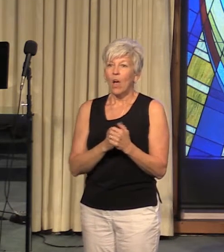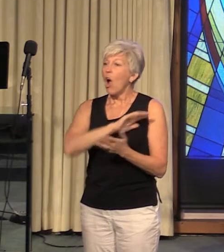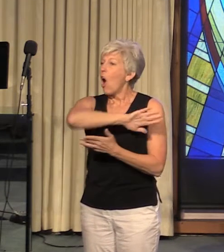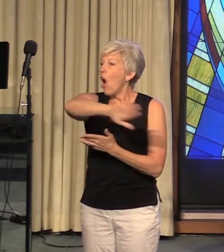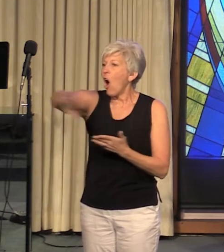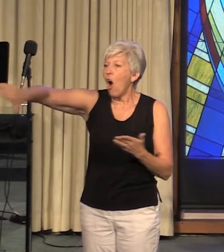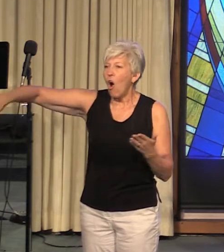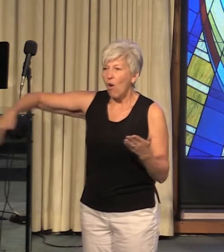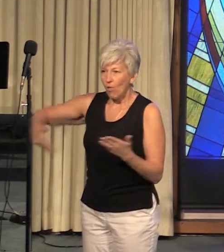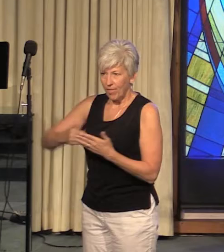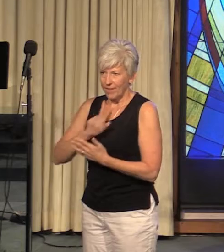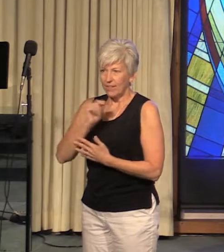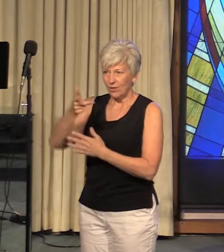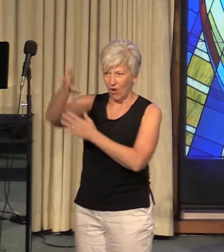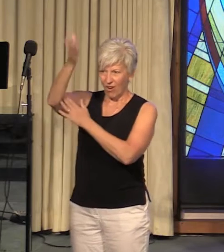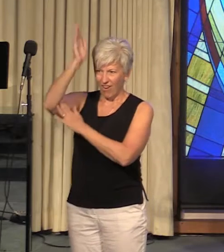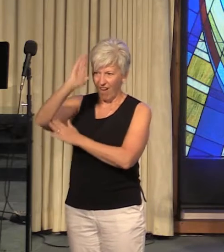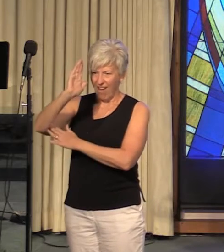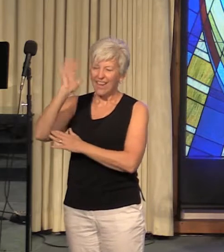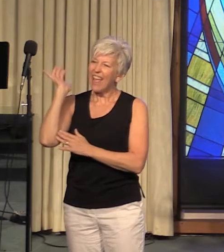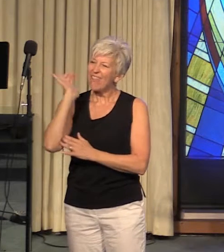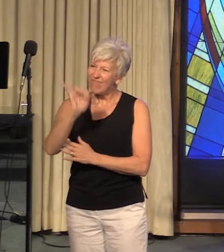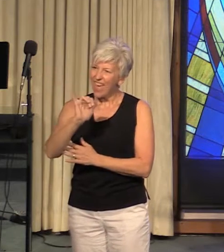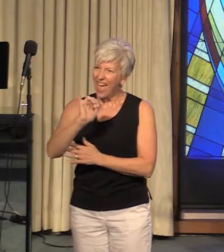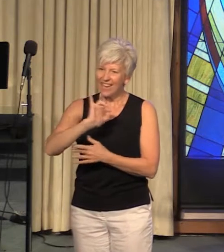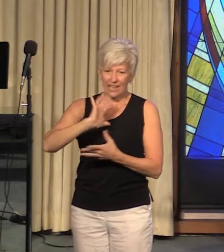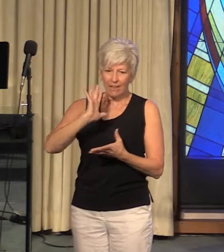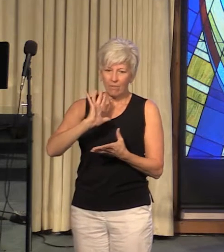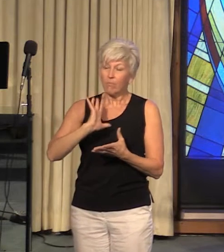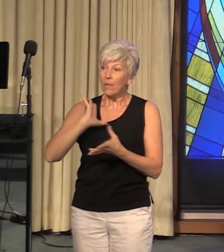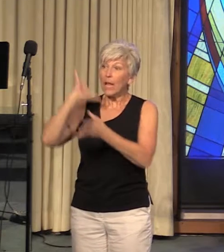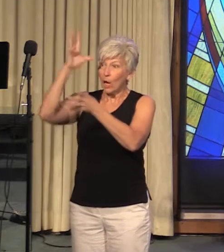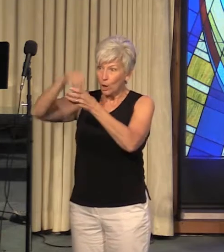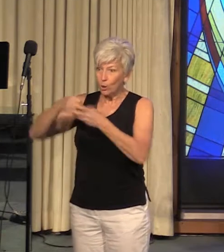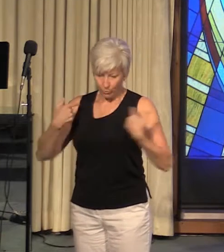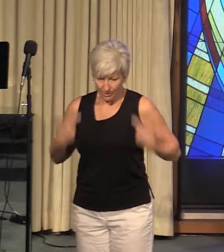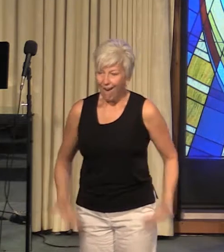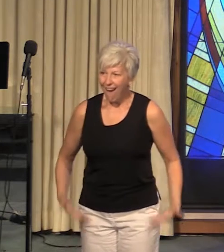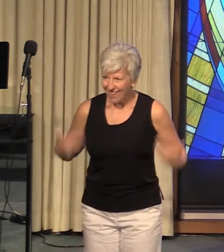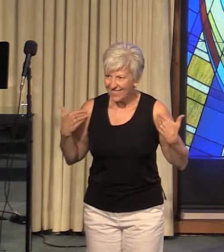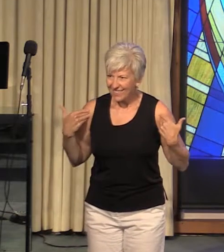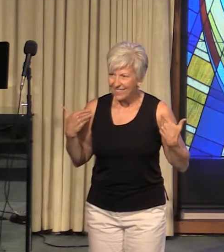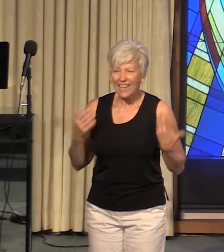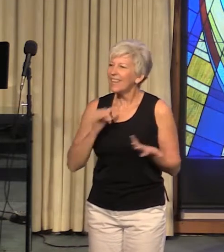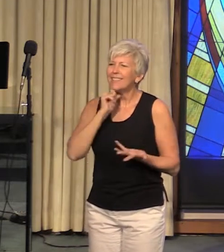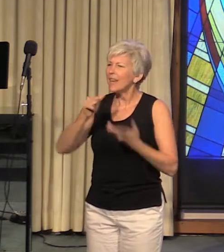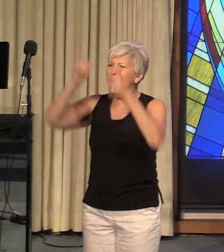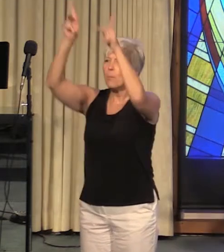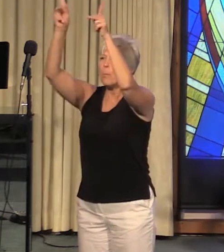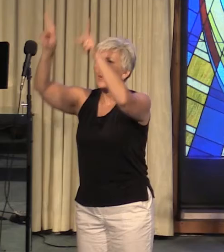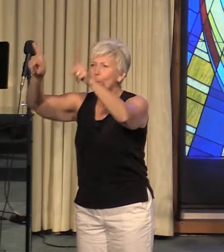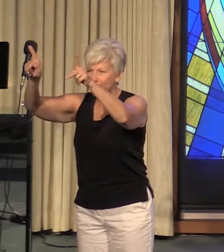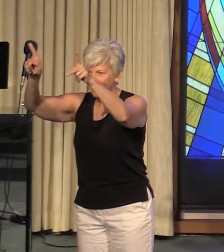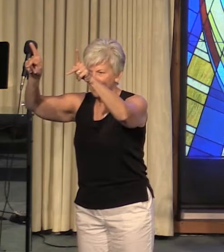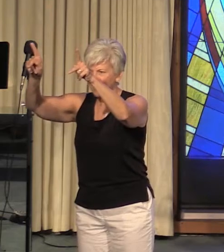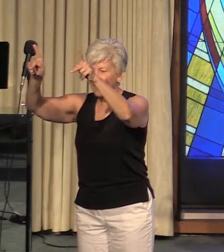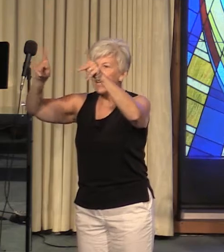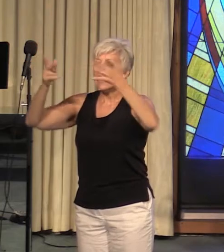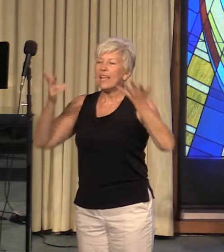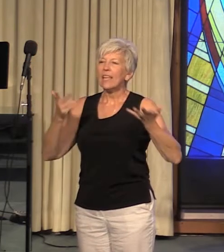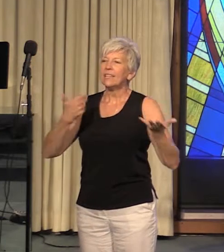And it's not a person or a demigod that saves us. It's our own